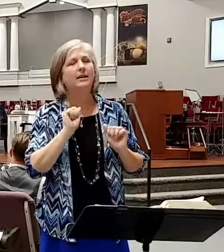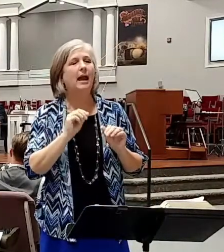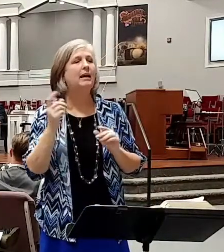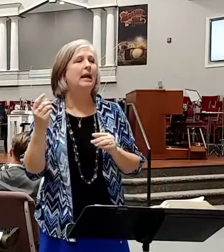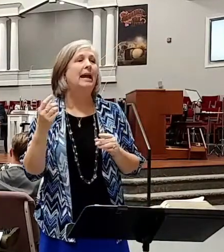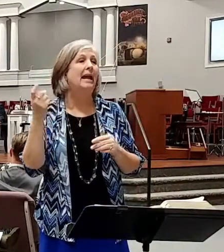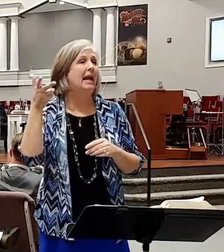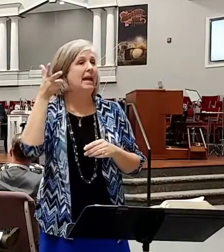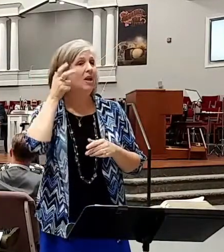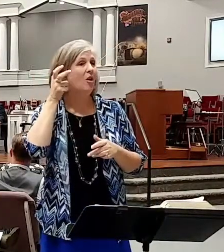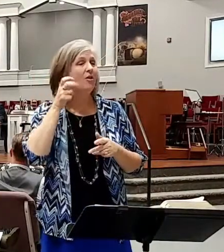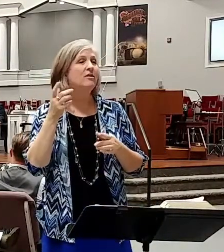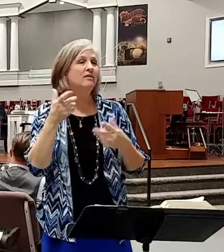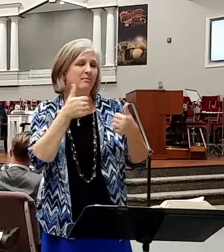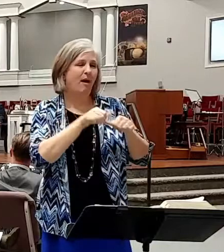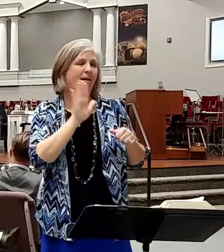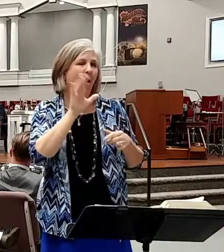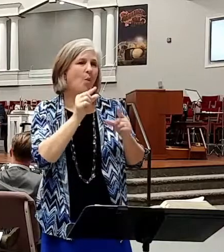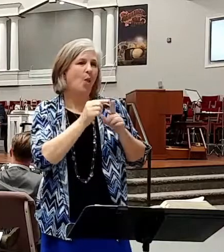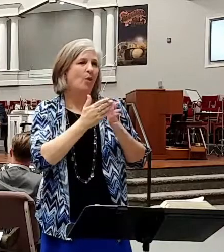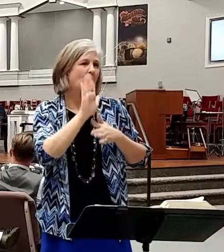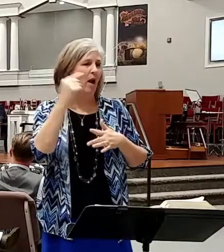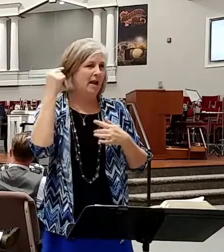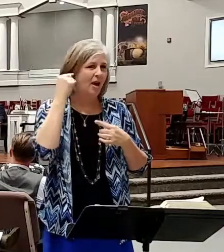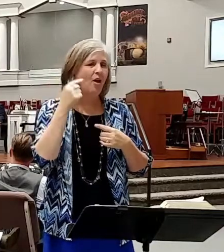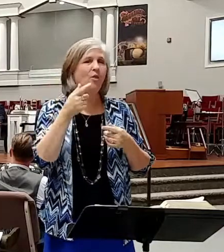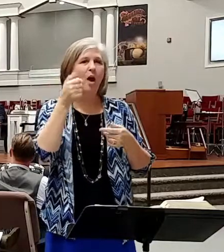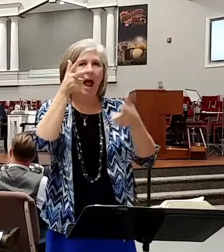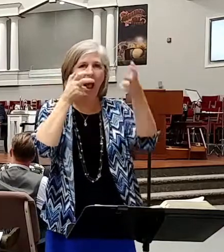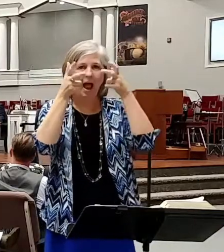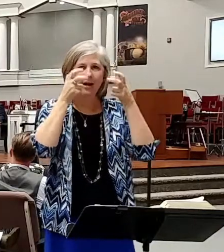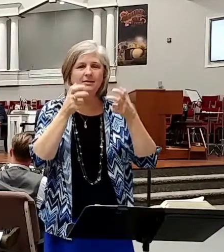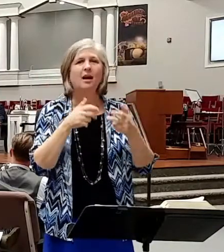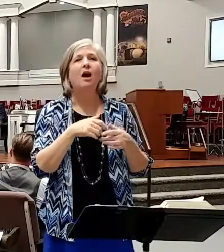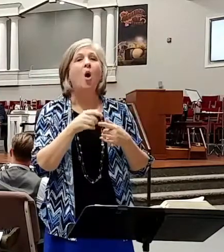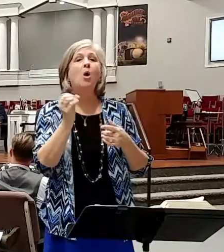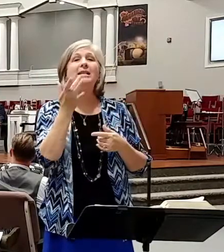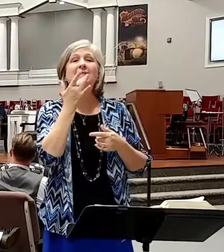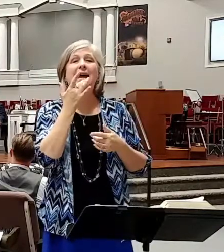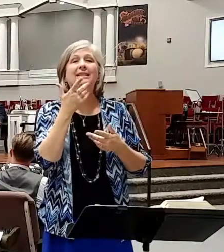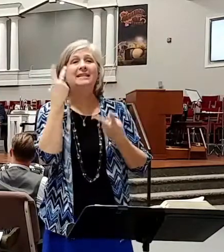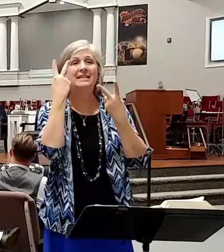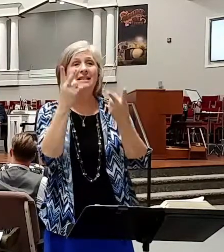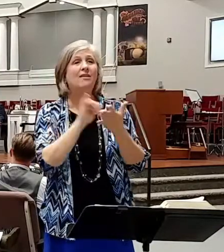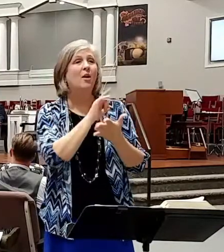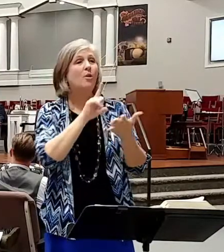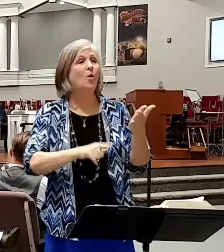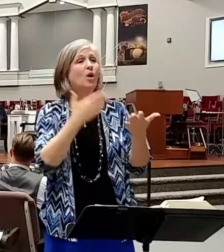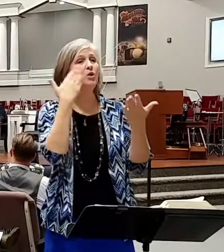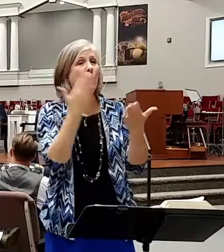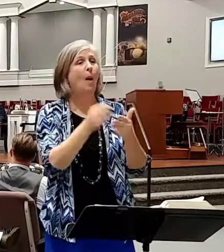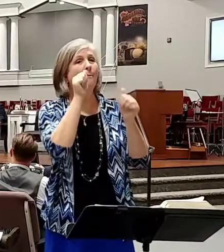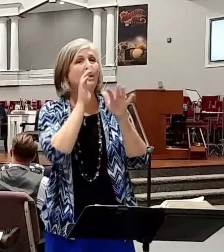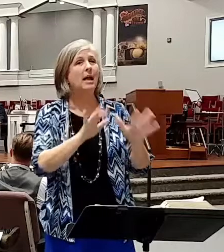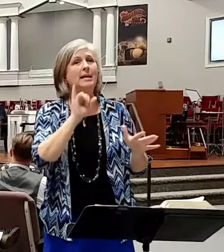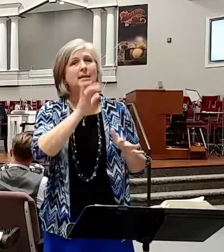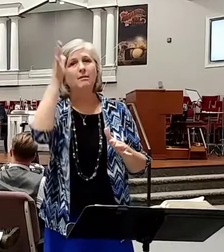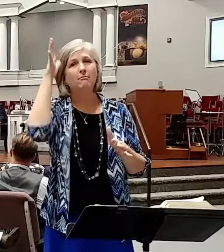gate through which God can deposit His Word. There's a tasting, O taste and see that the Lord is good. Blessed is the man that trusteth in Him.